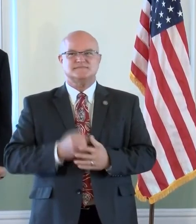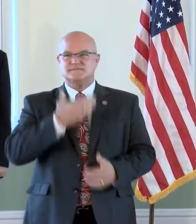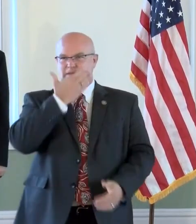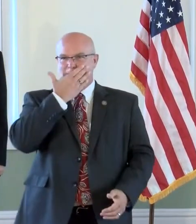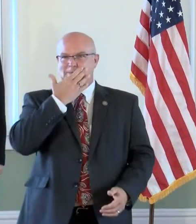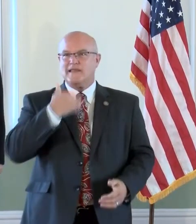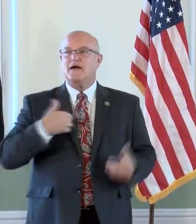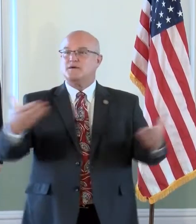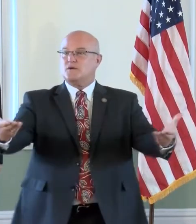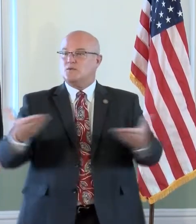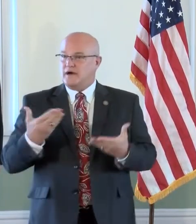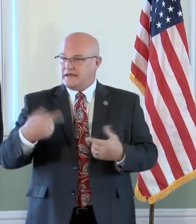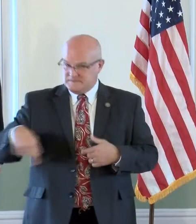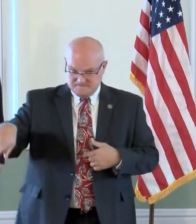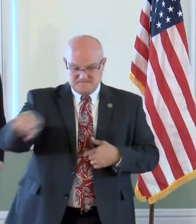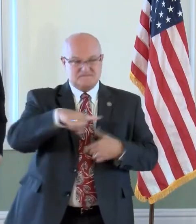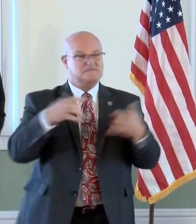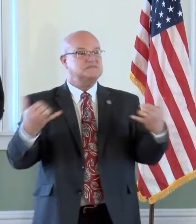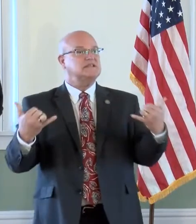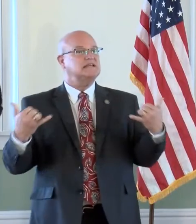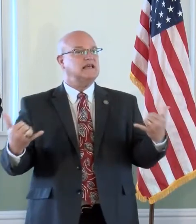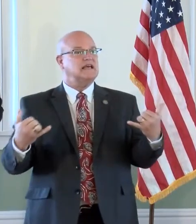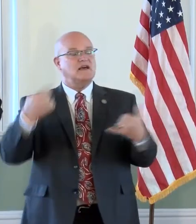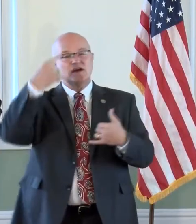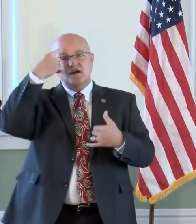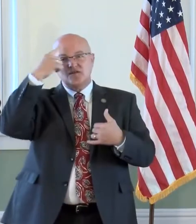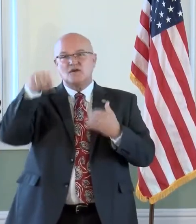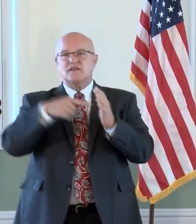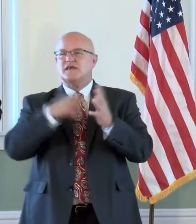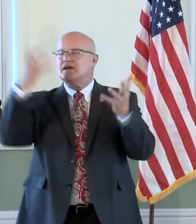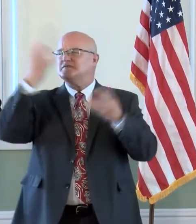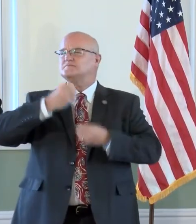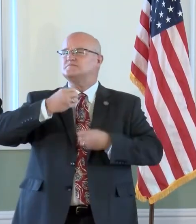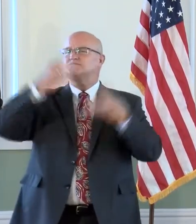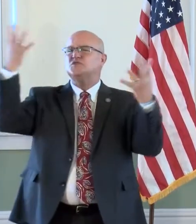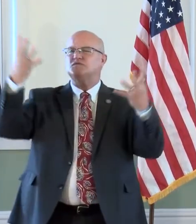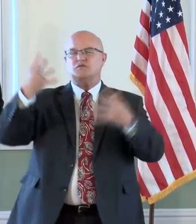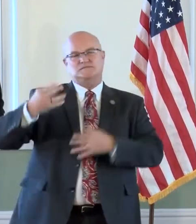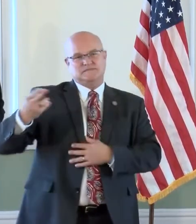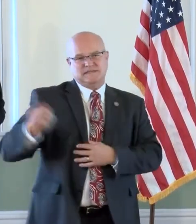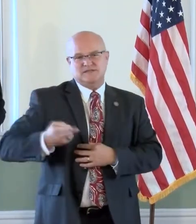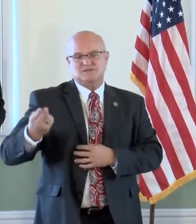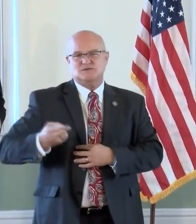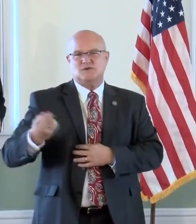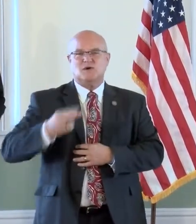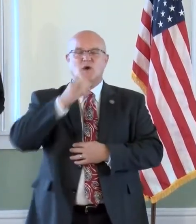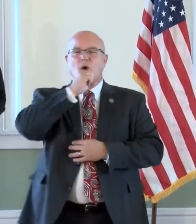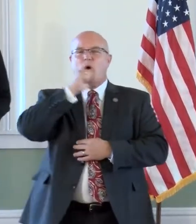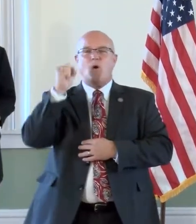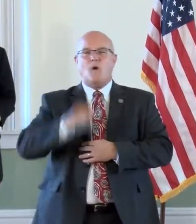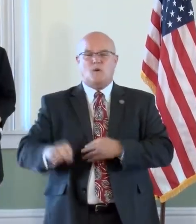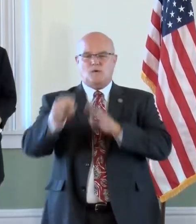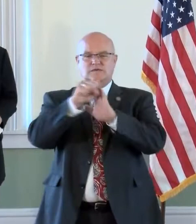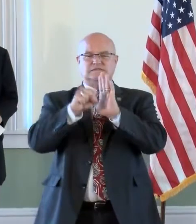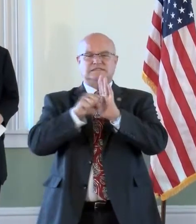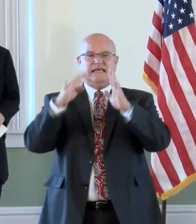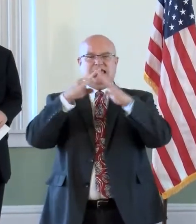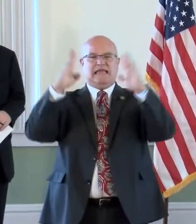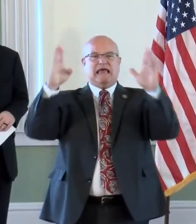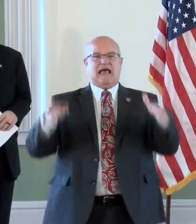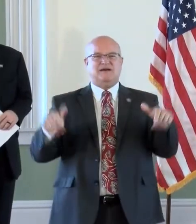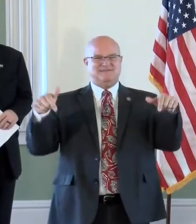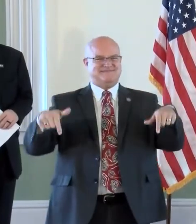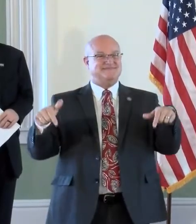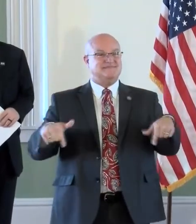I want to welcome everyone to the beautiful and historic Old State House. It's